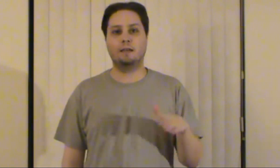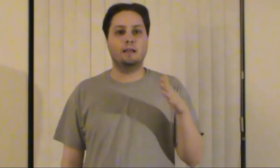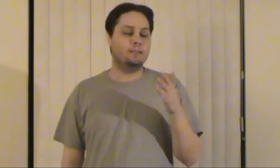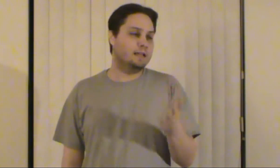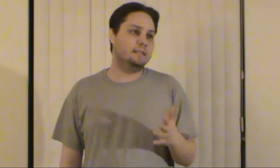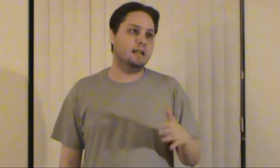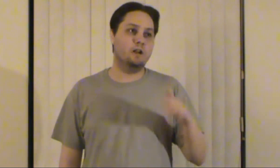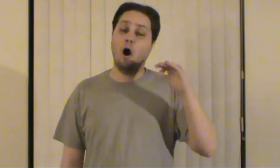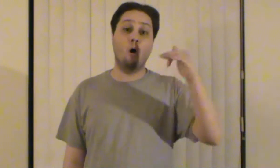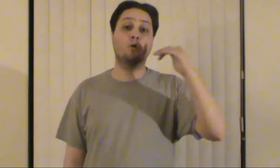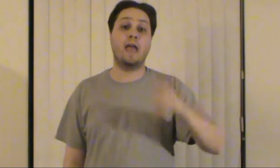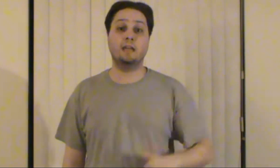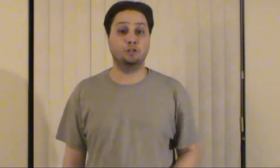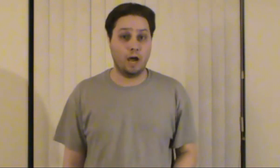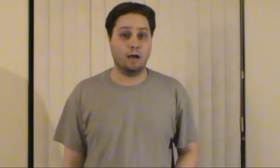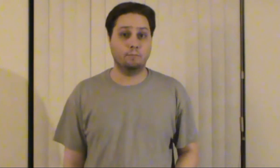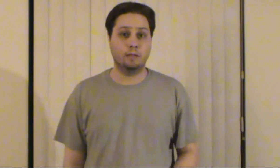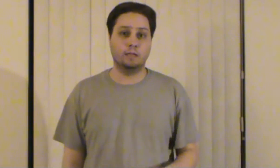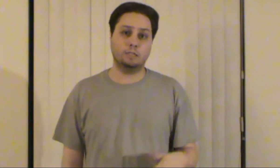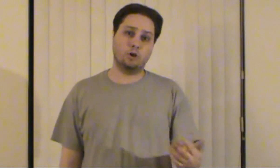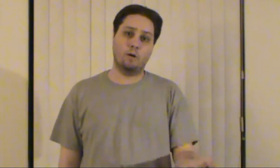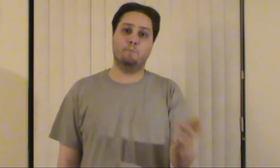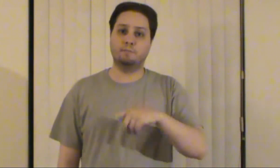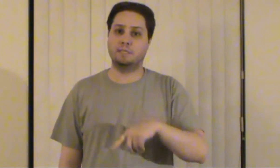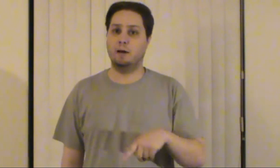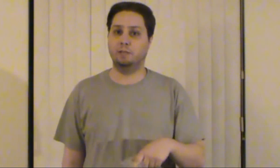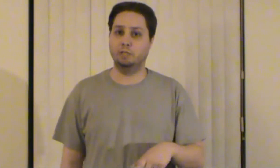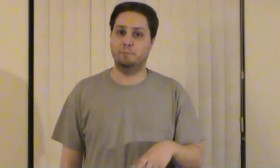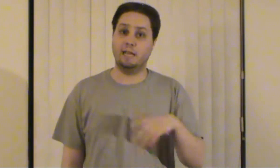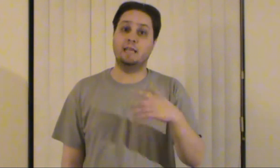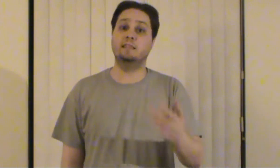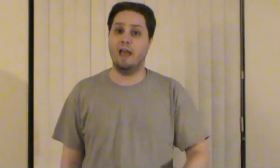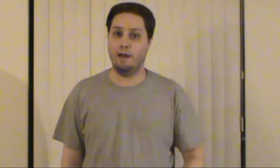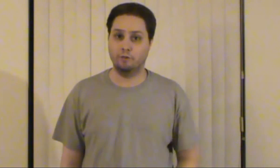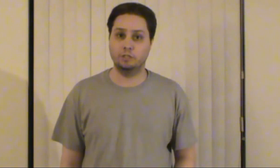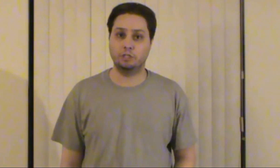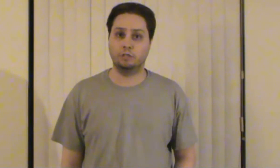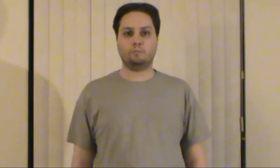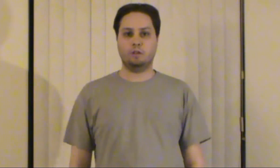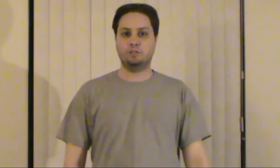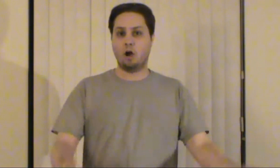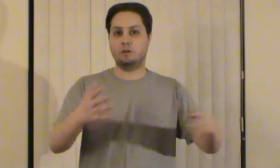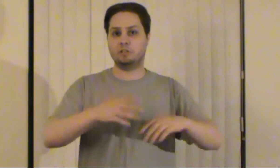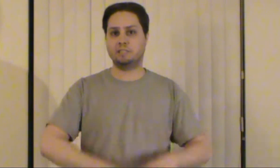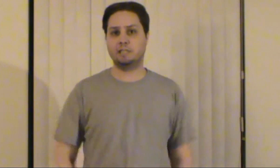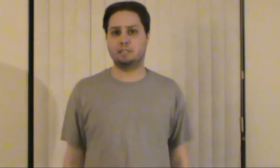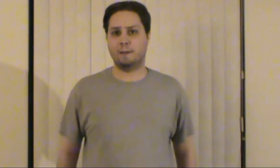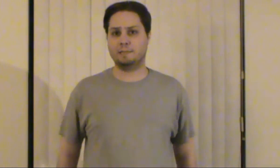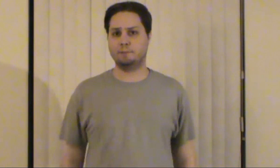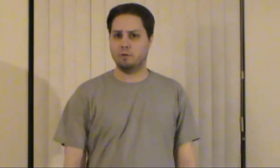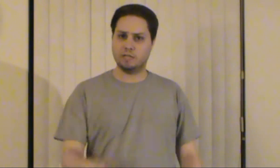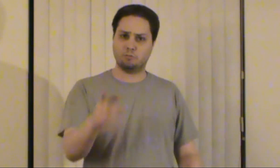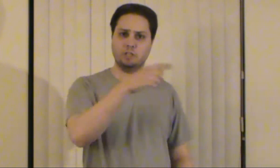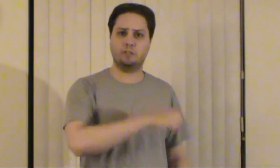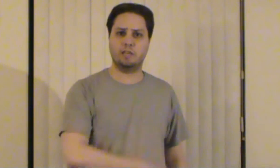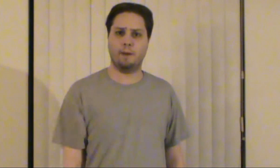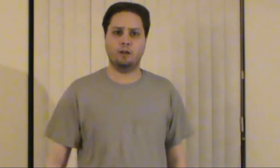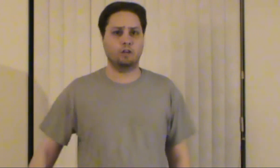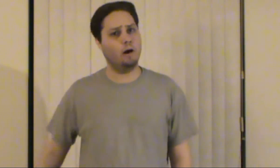that did an okay job and so it bumps it up a little bit in the average so did you see the space between us what did you think about it go